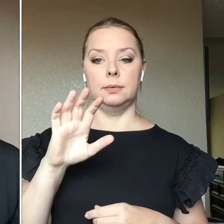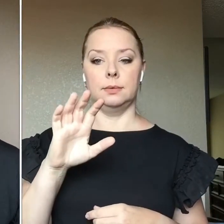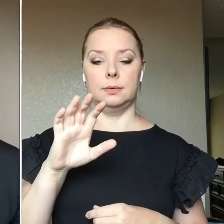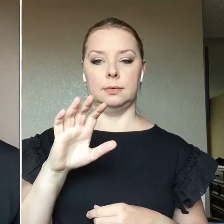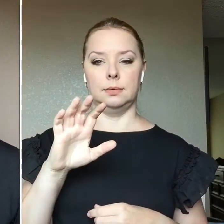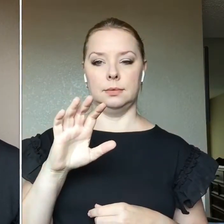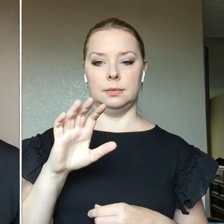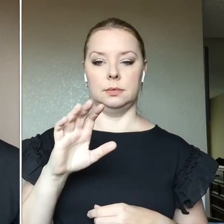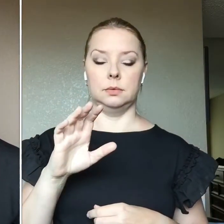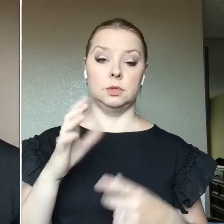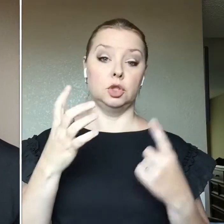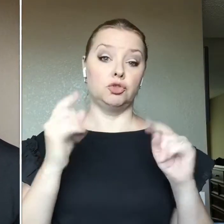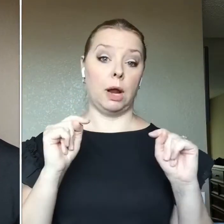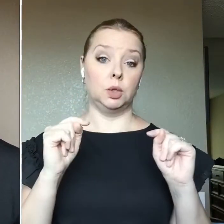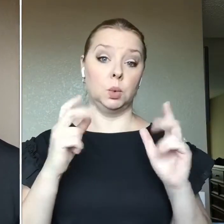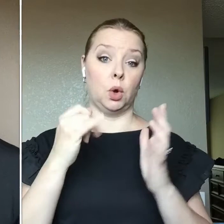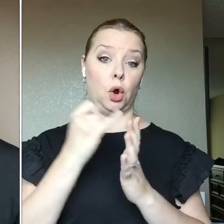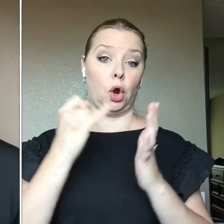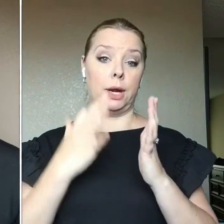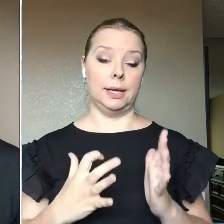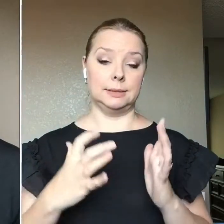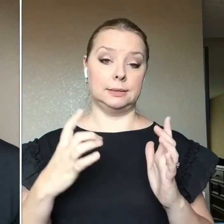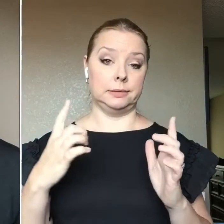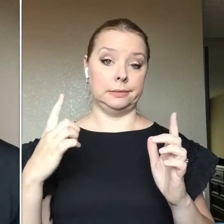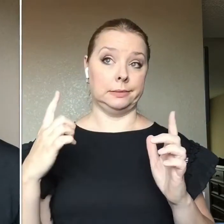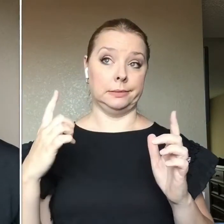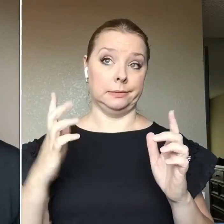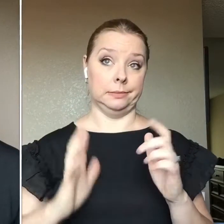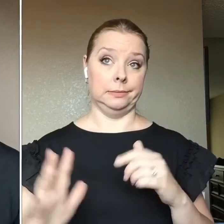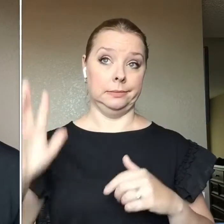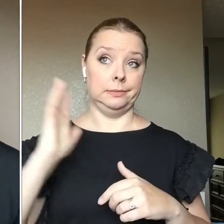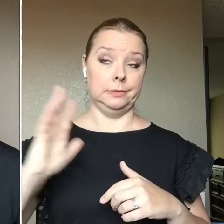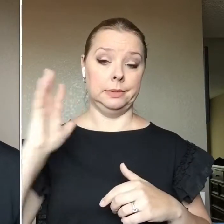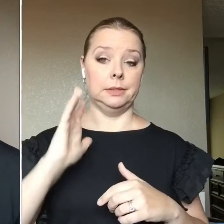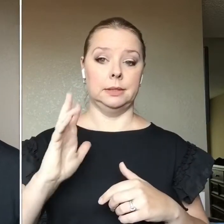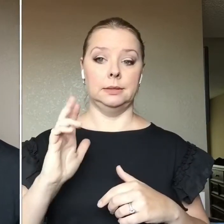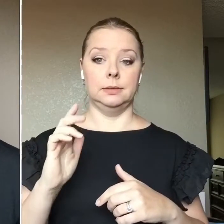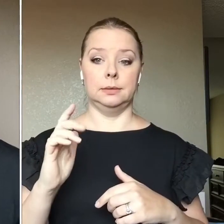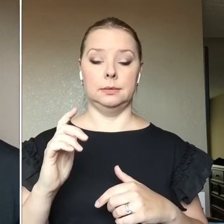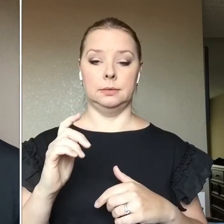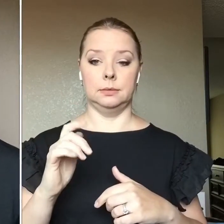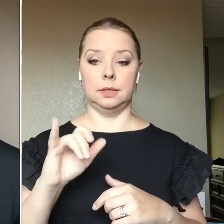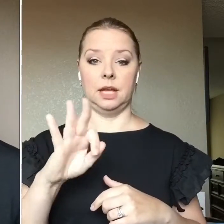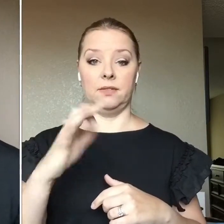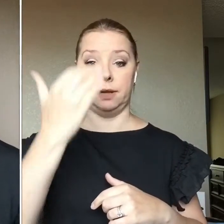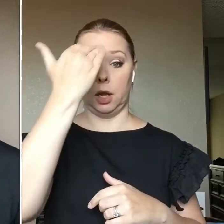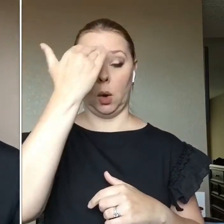Attempting to be an artist at various points in my life Which if you know me, I've spoken about